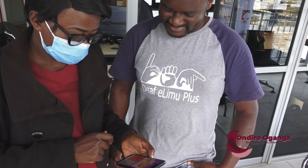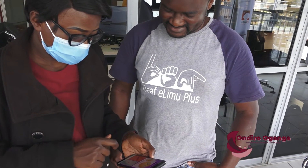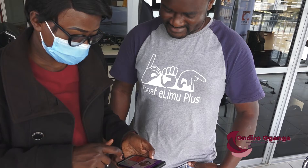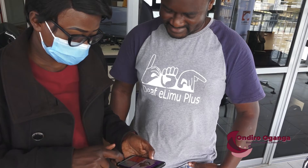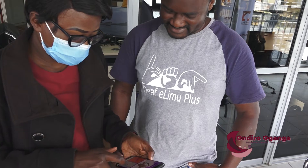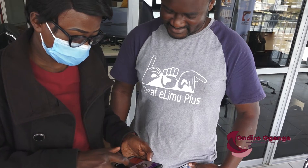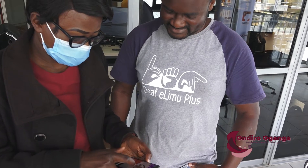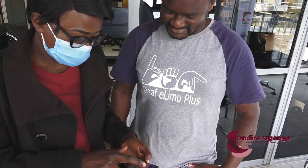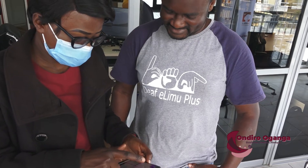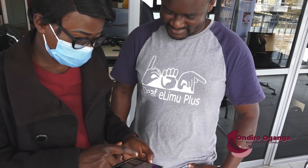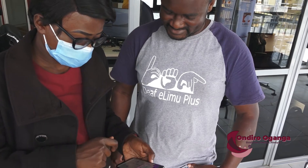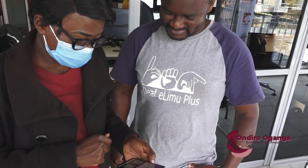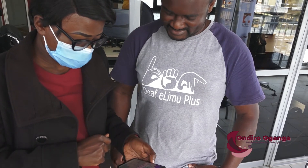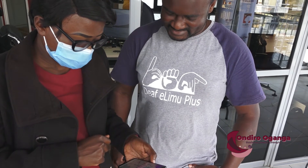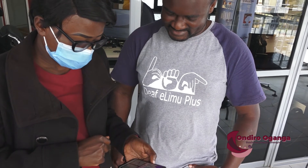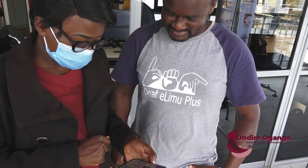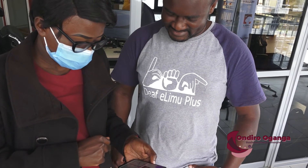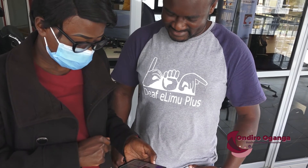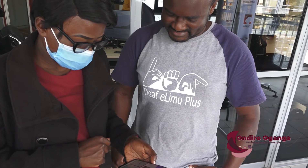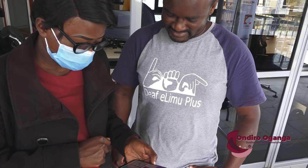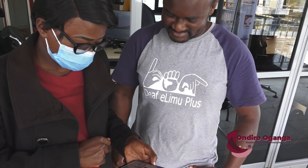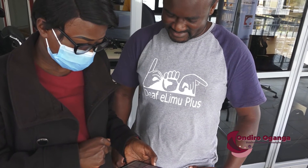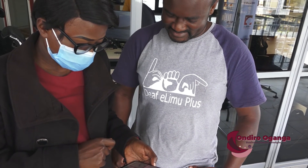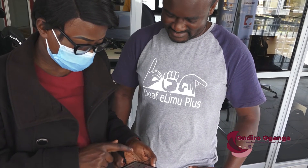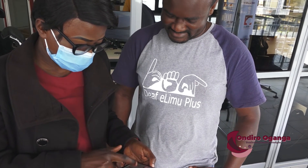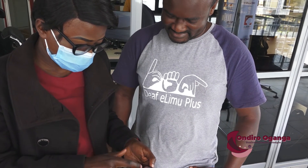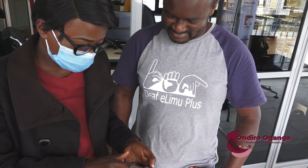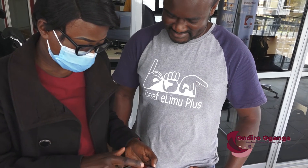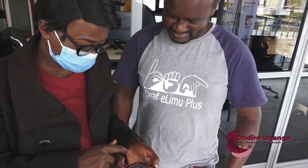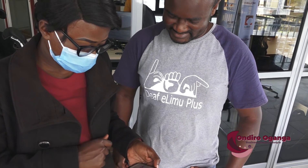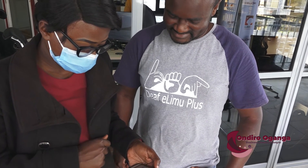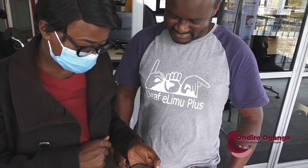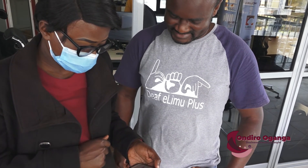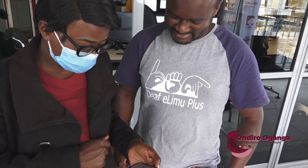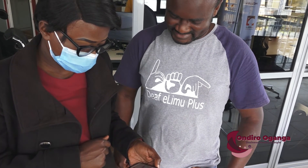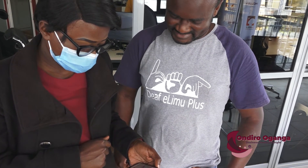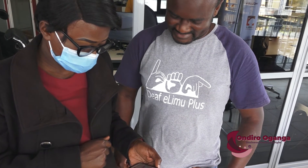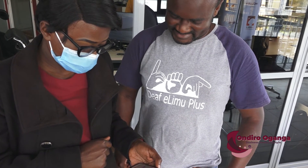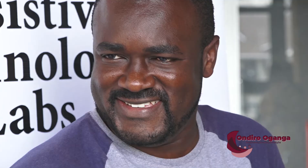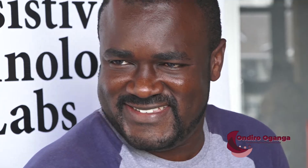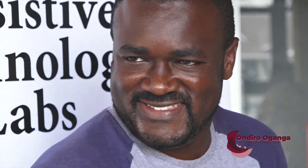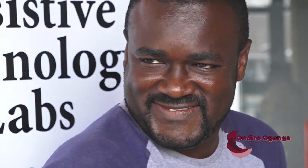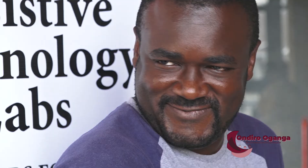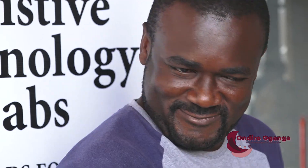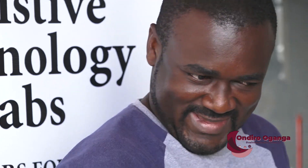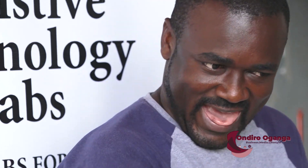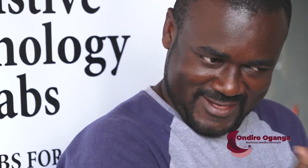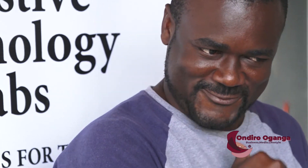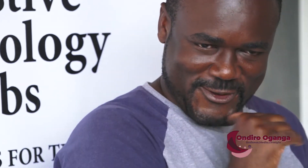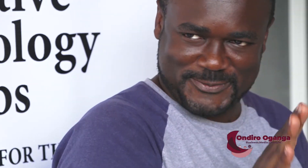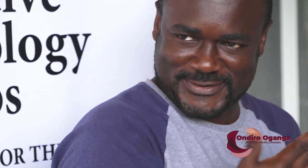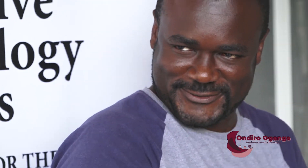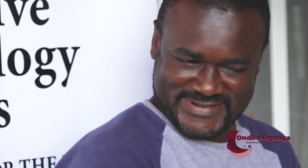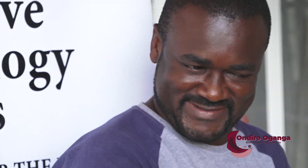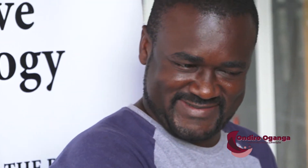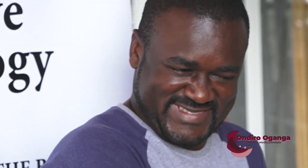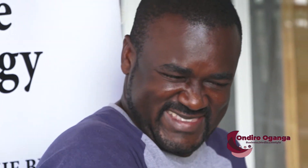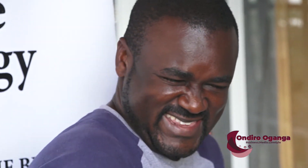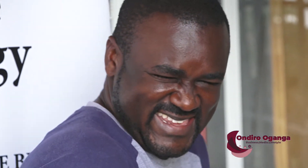within the peers, either deaf and the hearing, the teachers and other sectors in this republic.